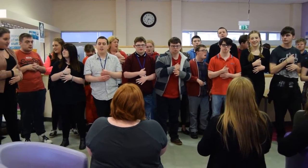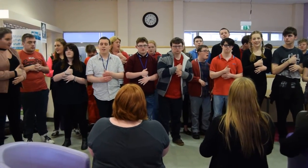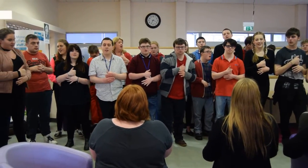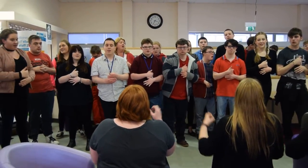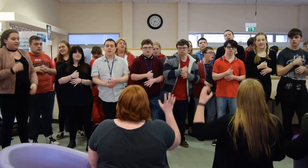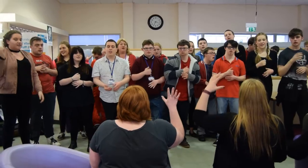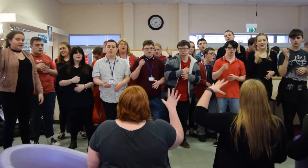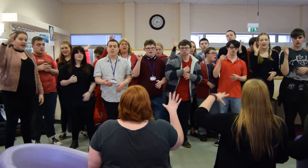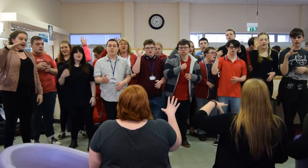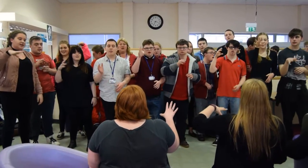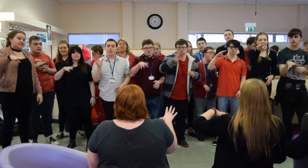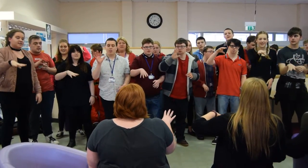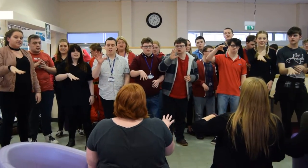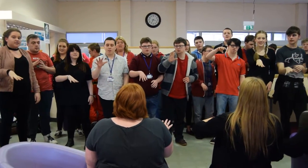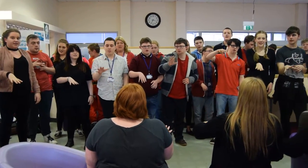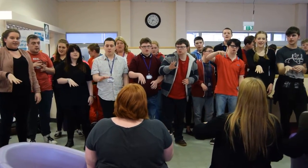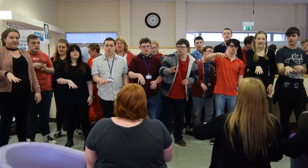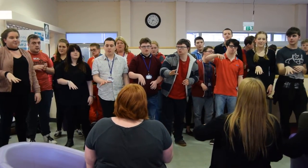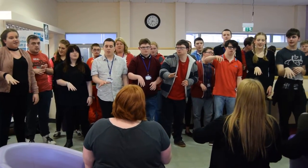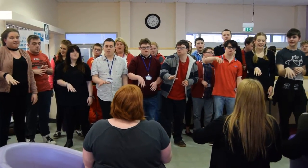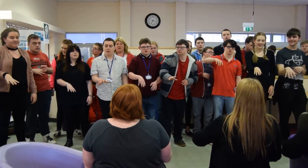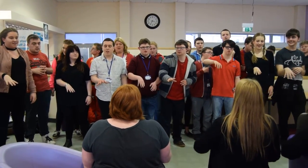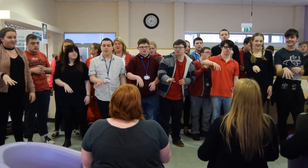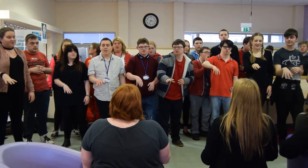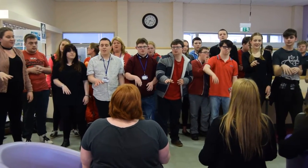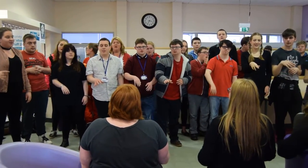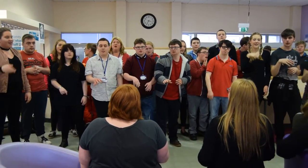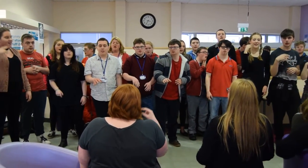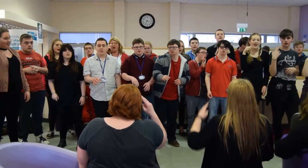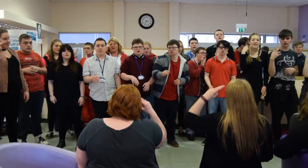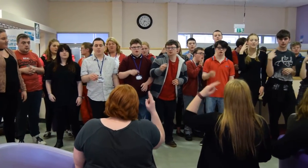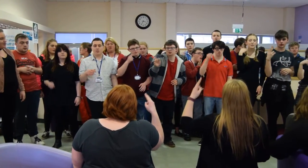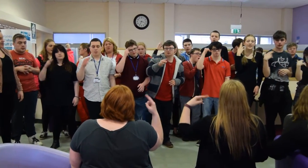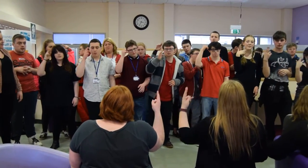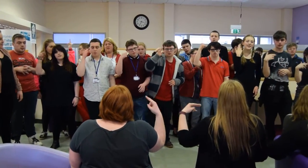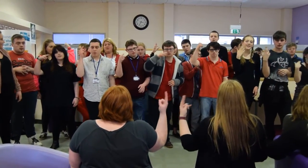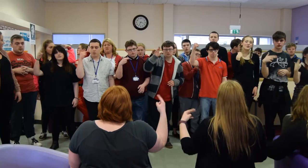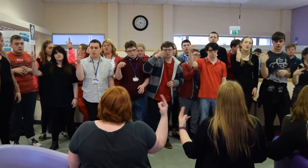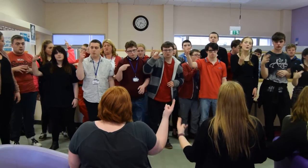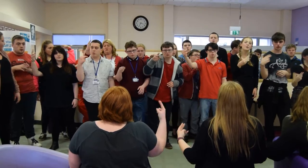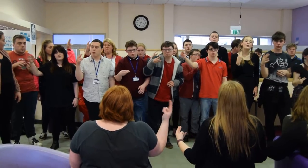the light is dimming, and the dream is true.